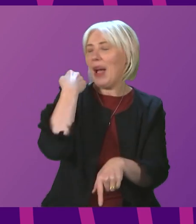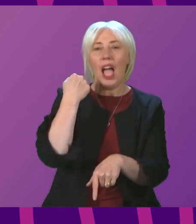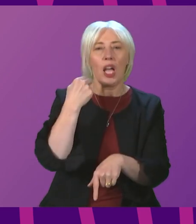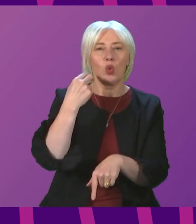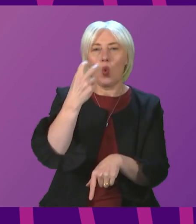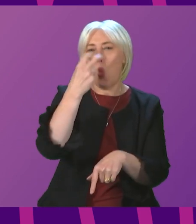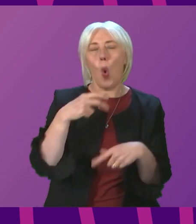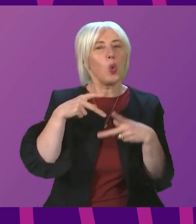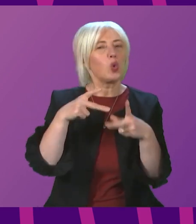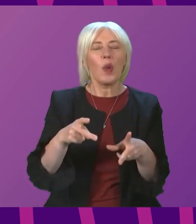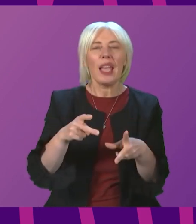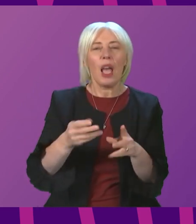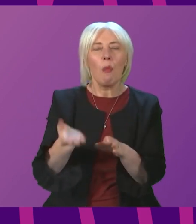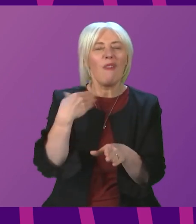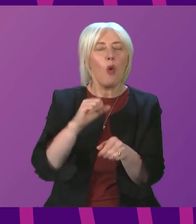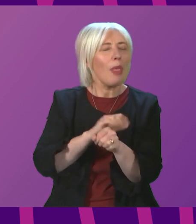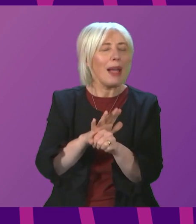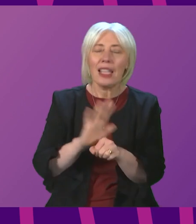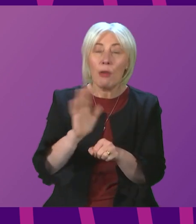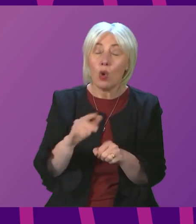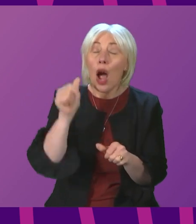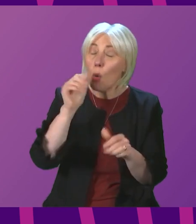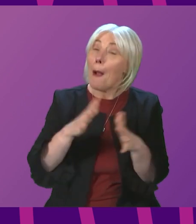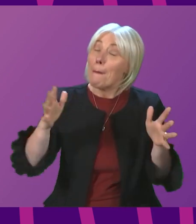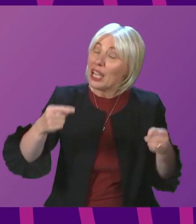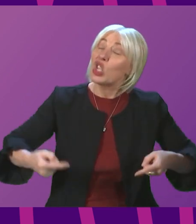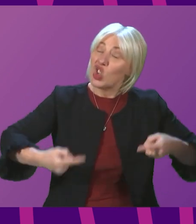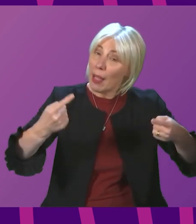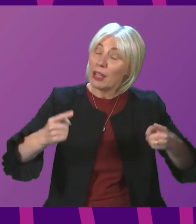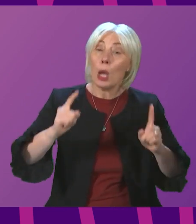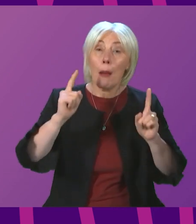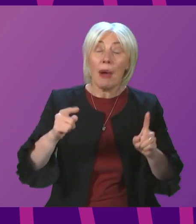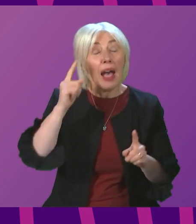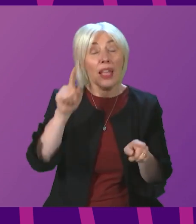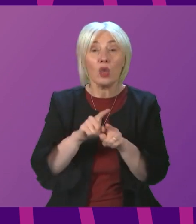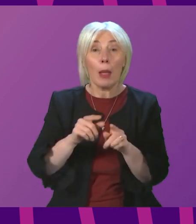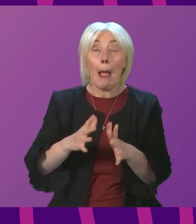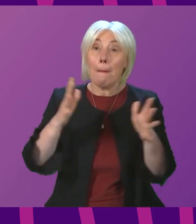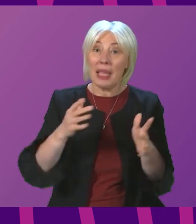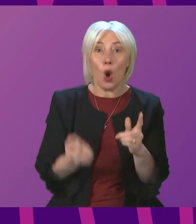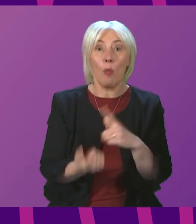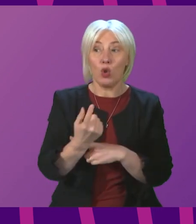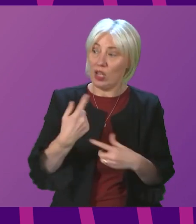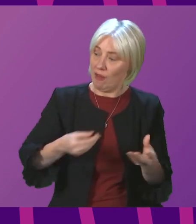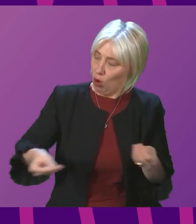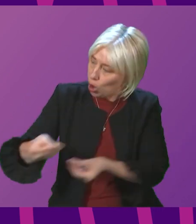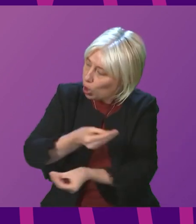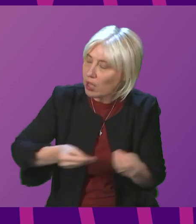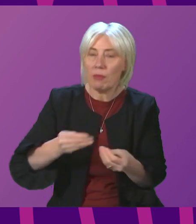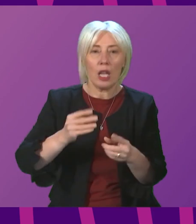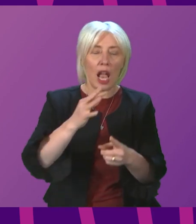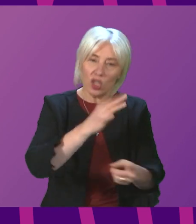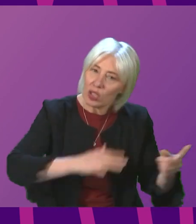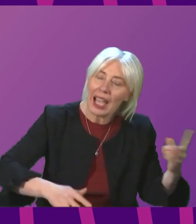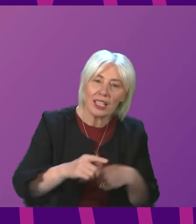status quo as it was before the pandemic. There challenges here, but I suspect there big opportunities for our economy and our society too.